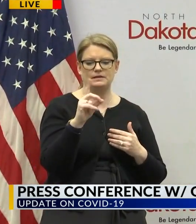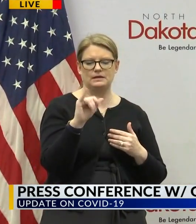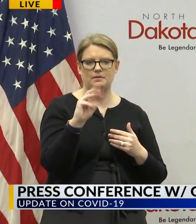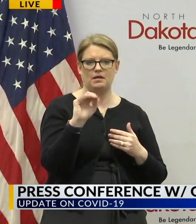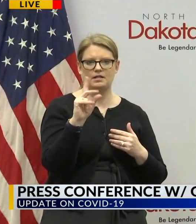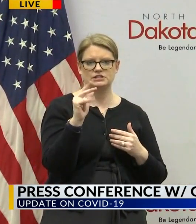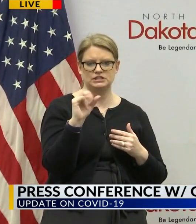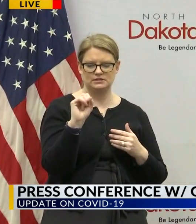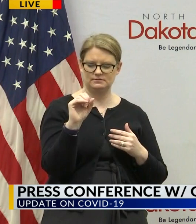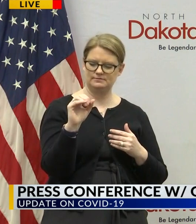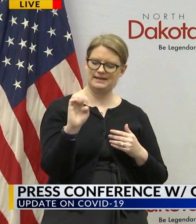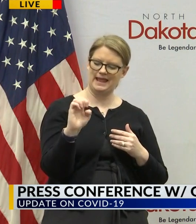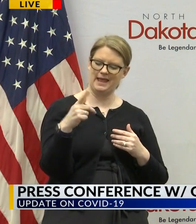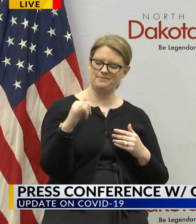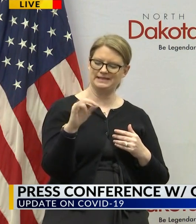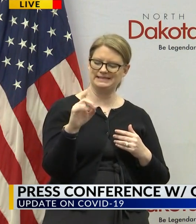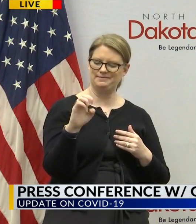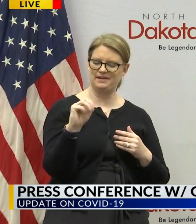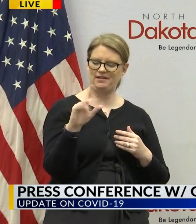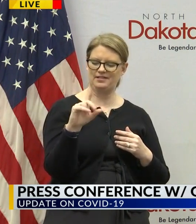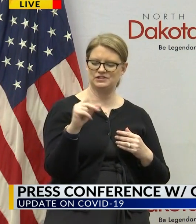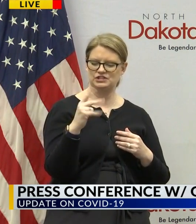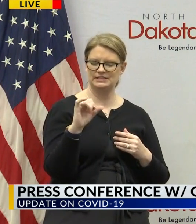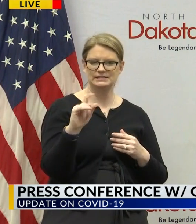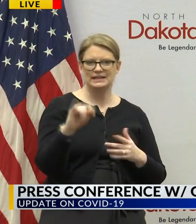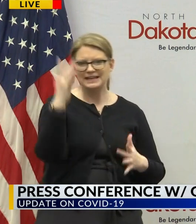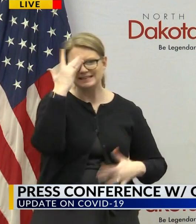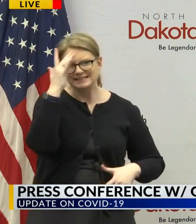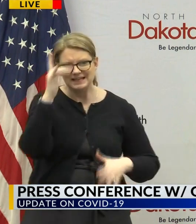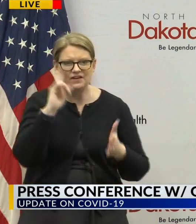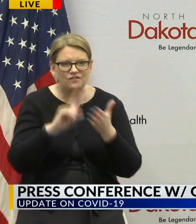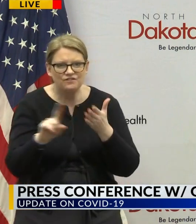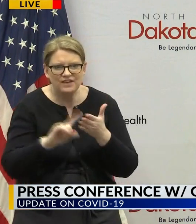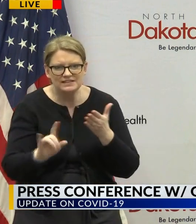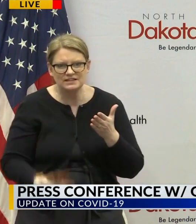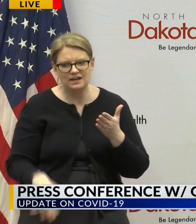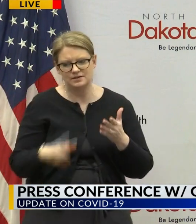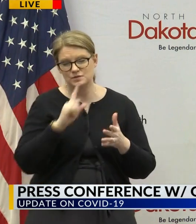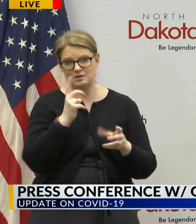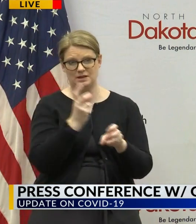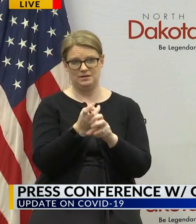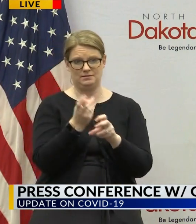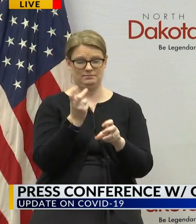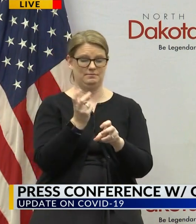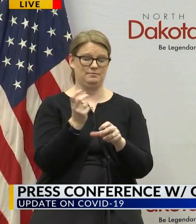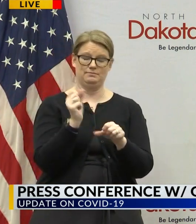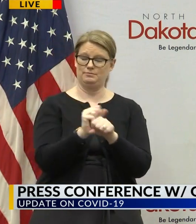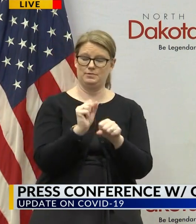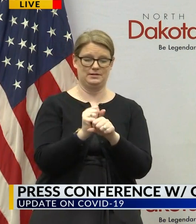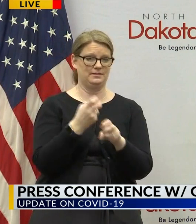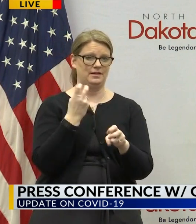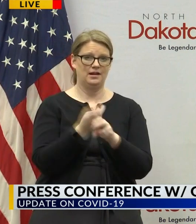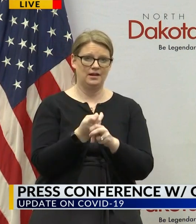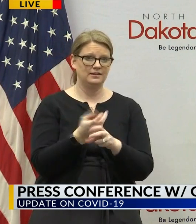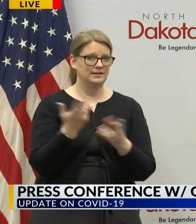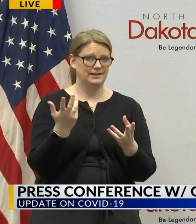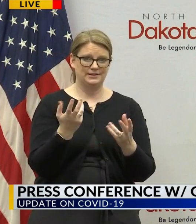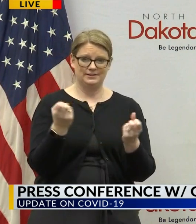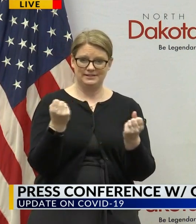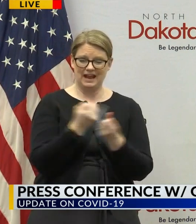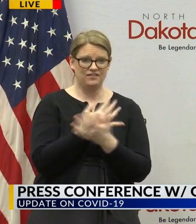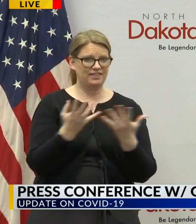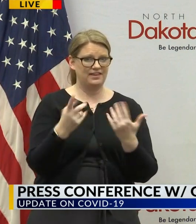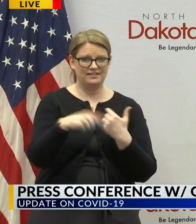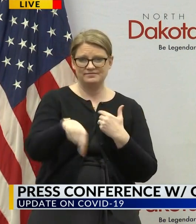disease investigators that have been working really hard even prior to seeing cases of COVID-19 in preparing and